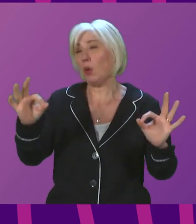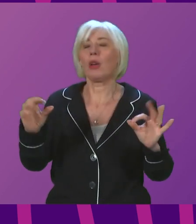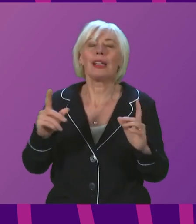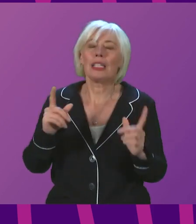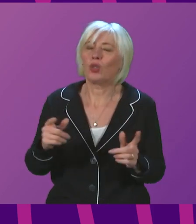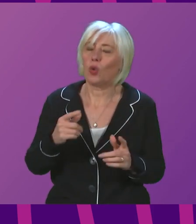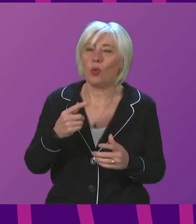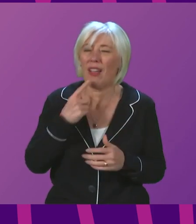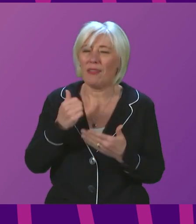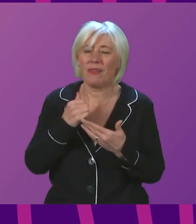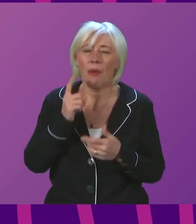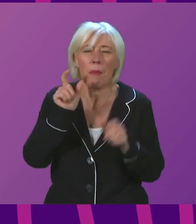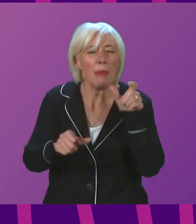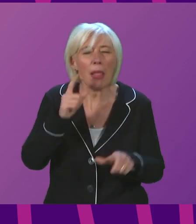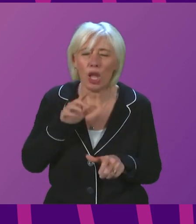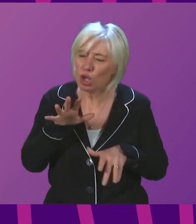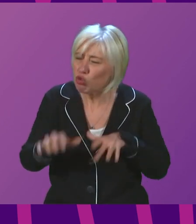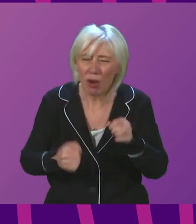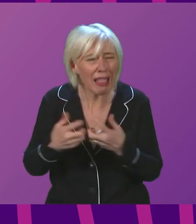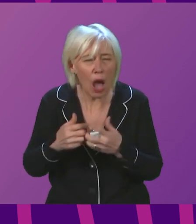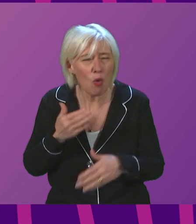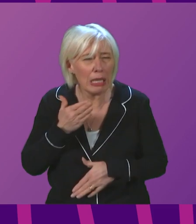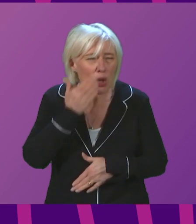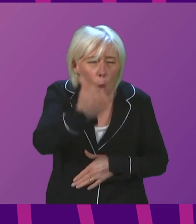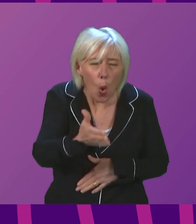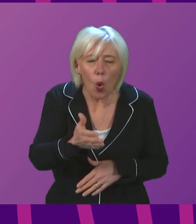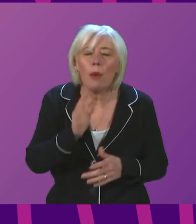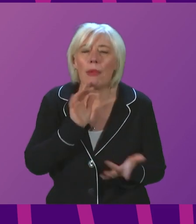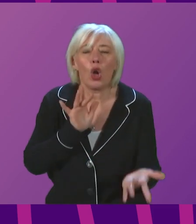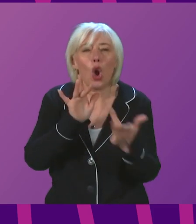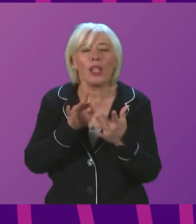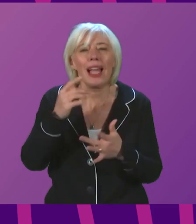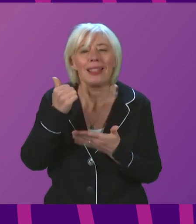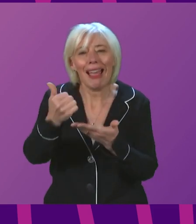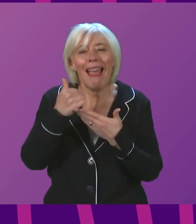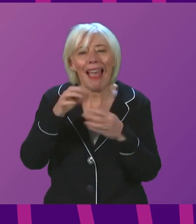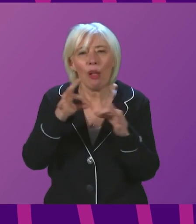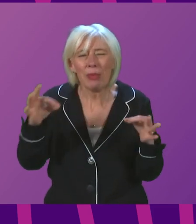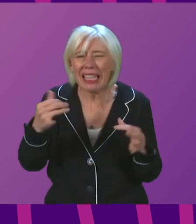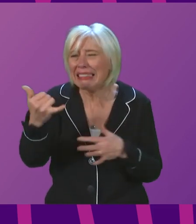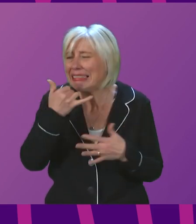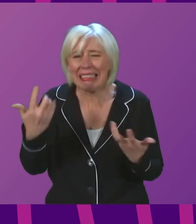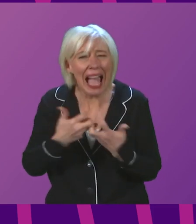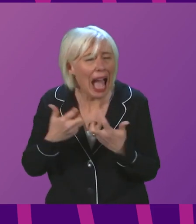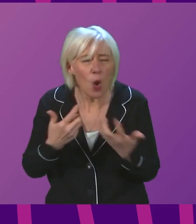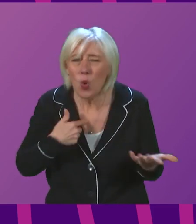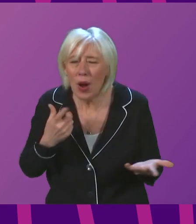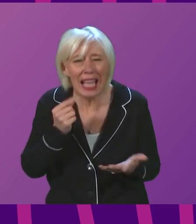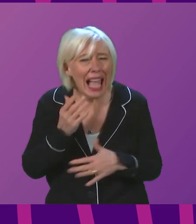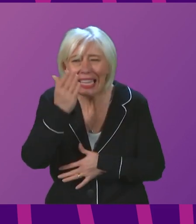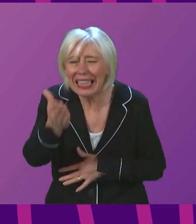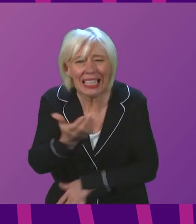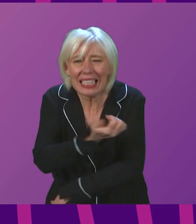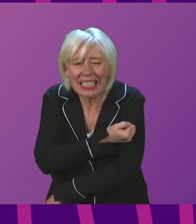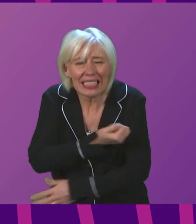people who are struggling to get to a vaccination appointment is to contact the helpline to seek advice on how they can get that vaccination